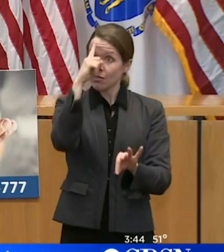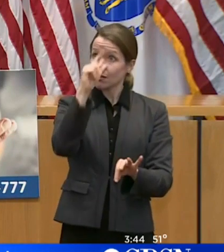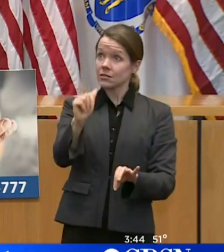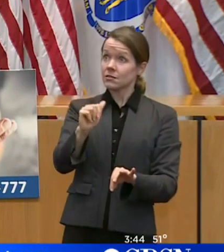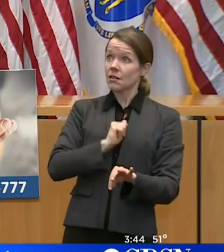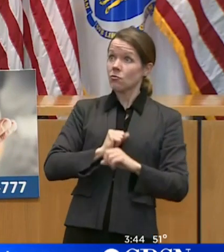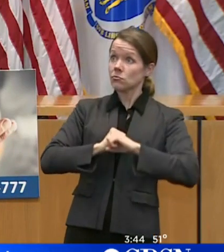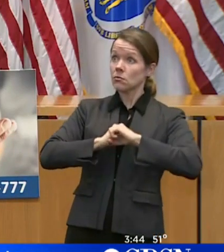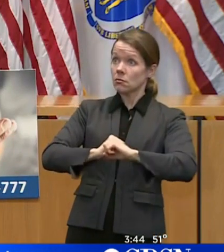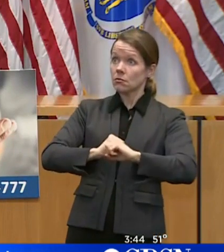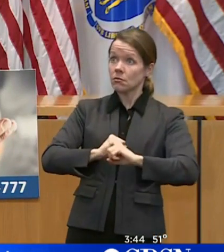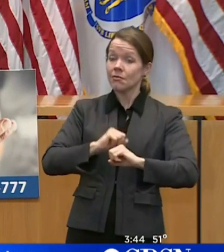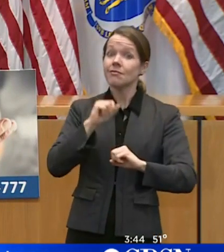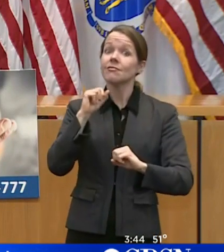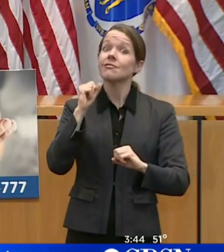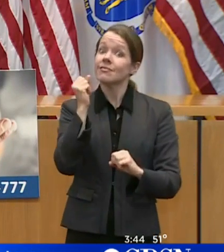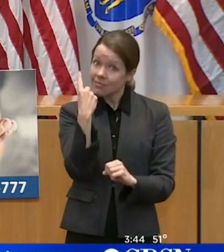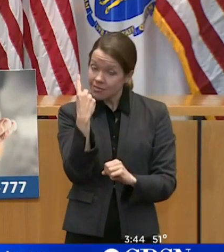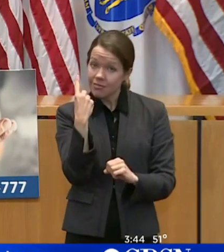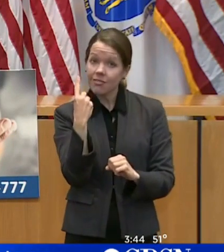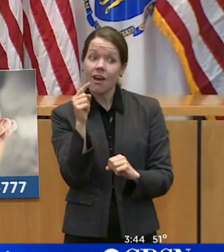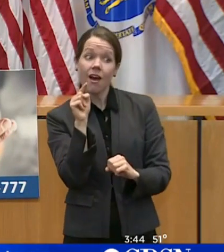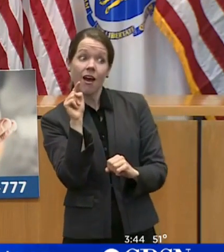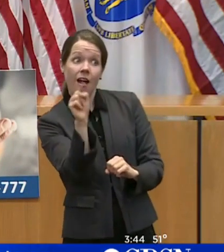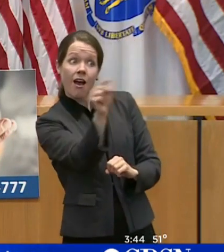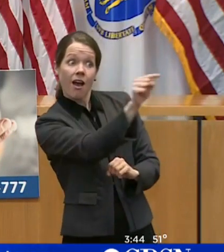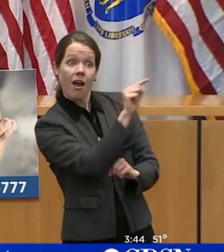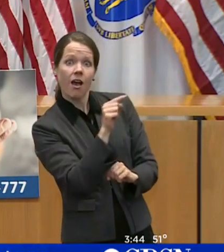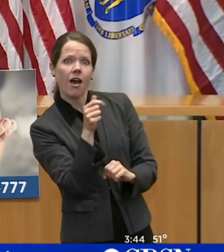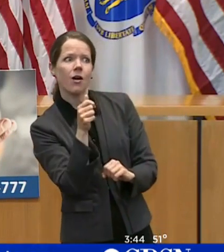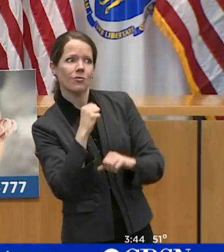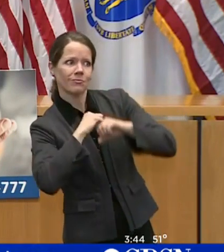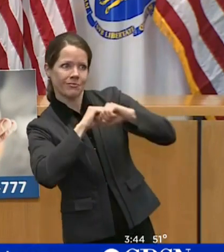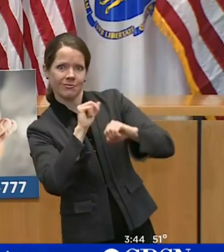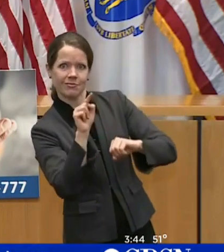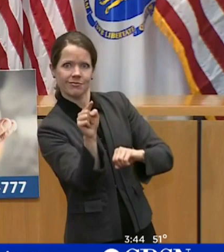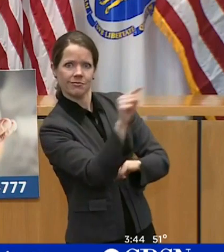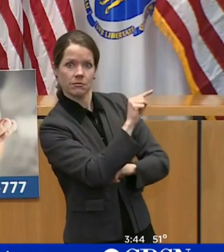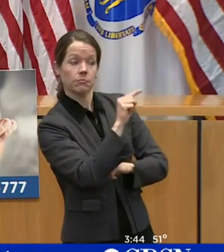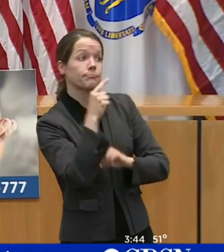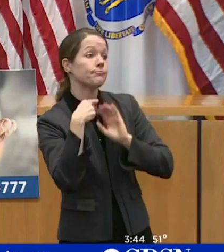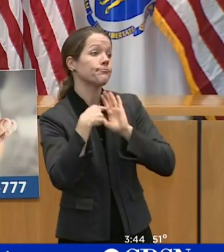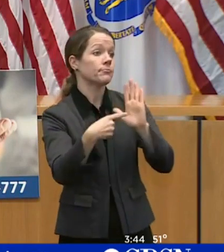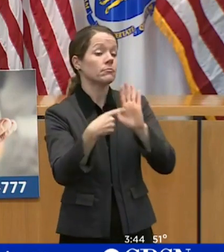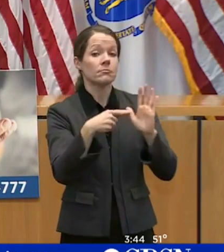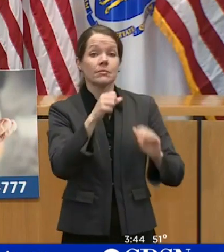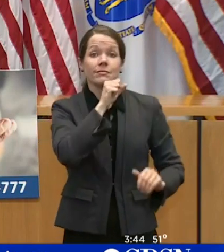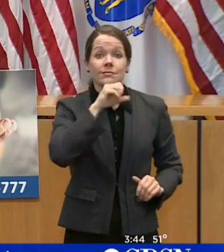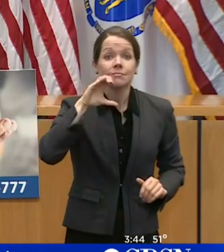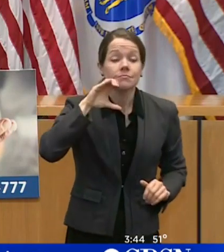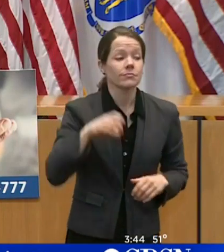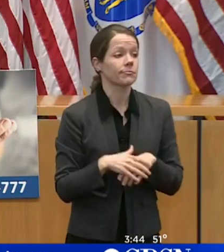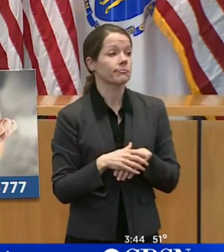also about protecting the people who need the most protection. Other people, older people, and those with health conditions.